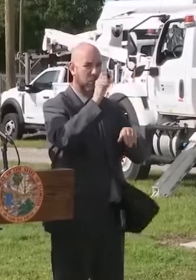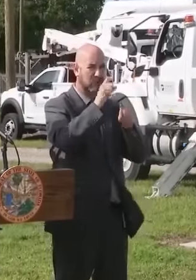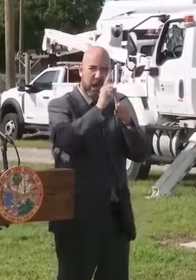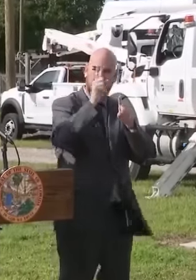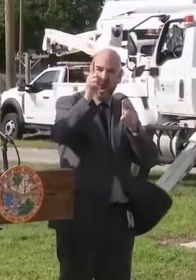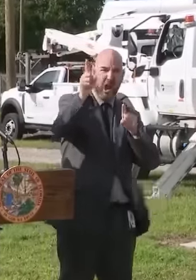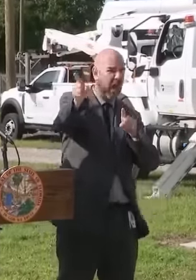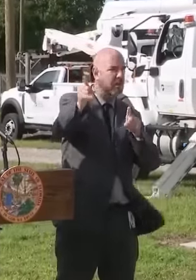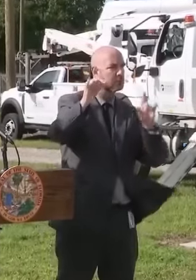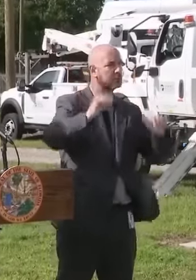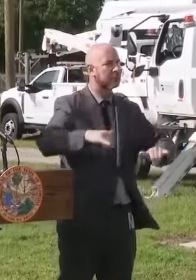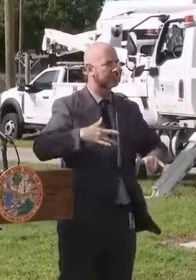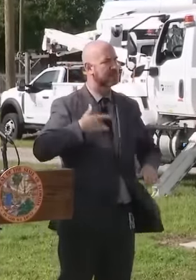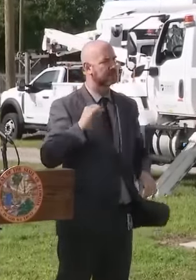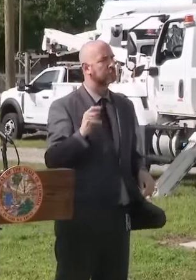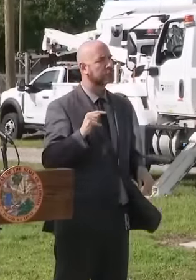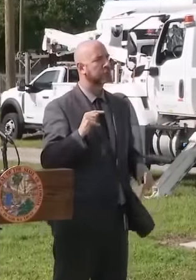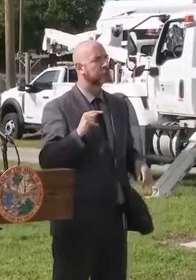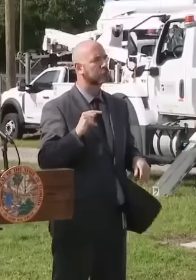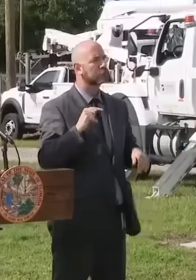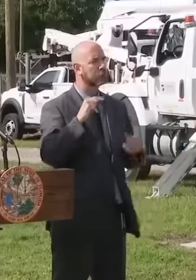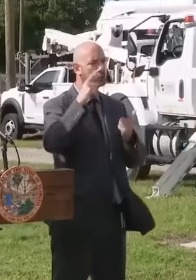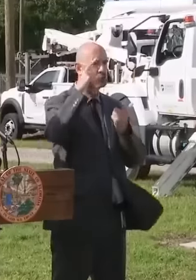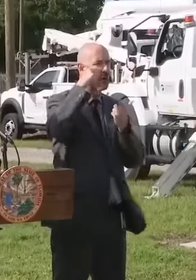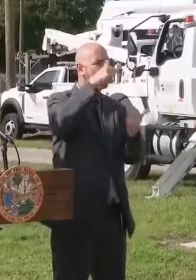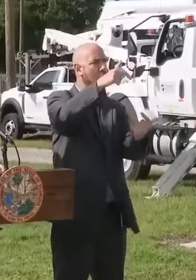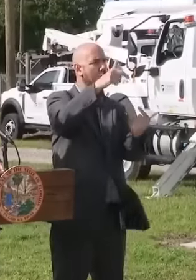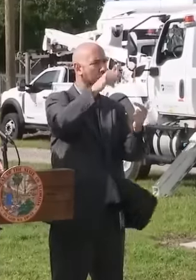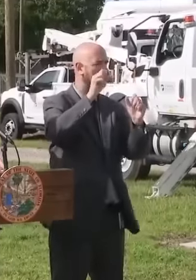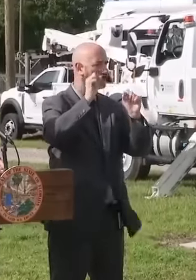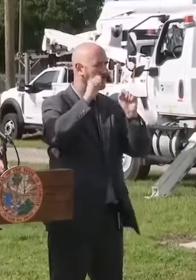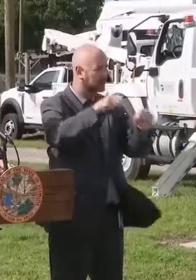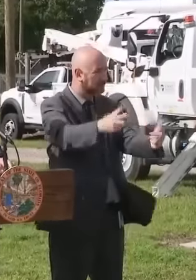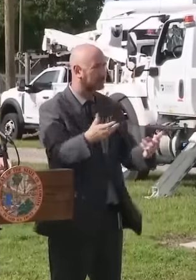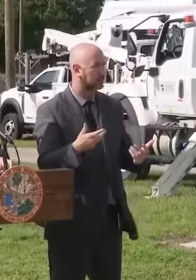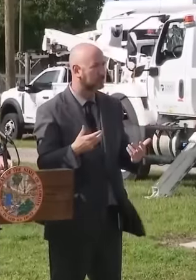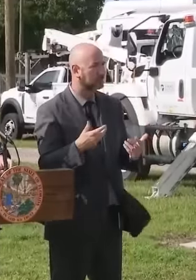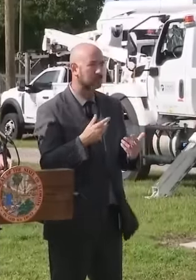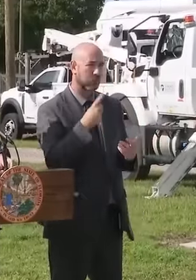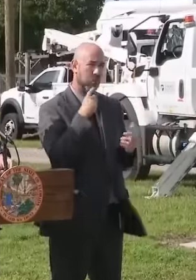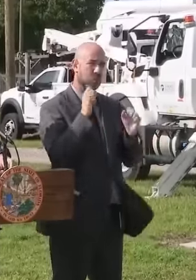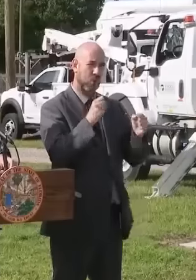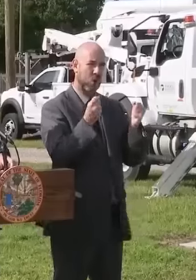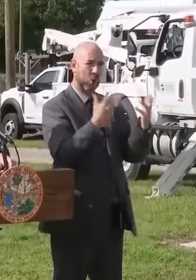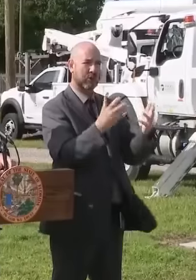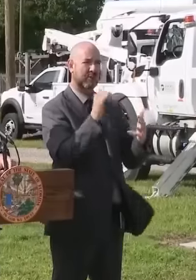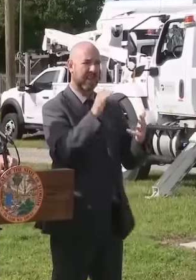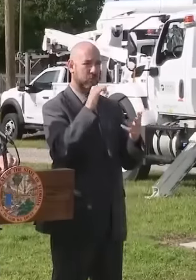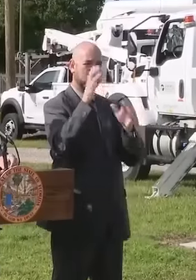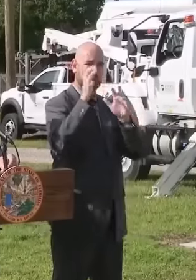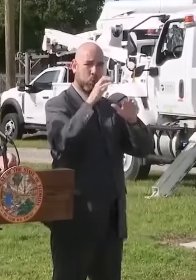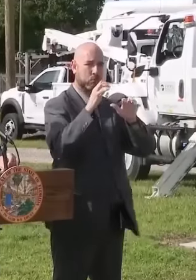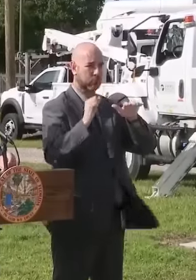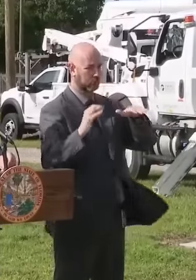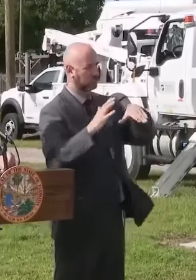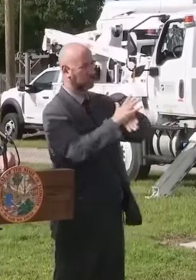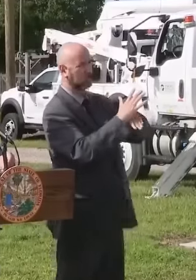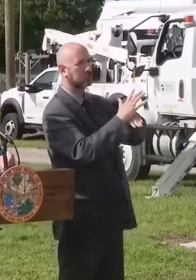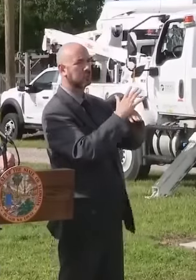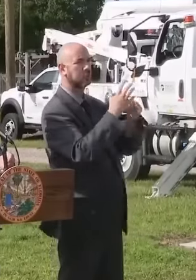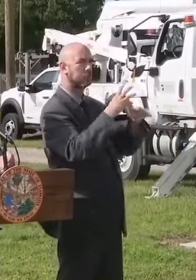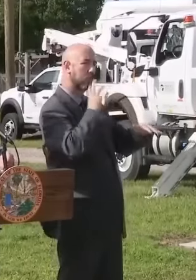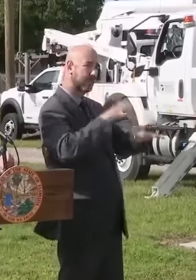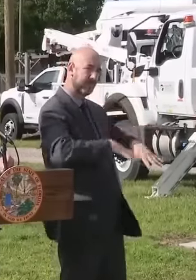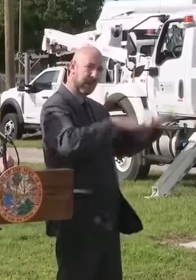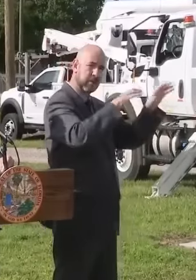High winds, life-threatening storm surge, and flooding cannot be ruled out. If you live in a coastal or low-lying community,